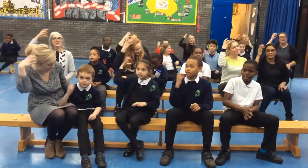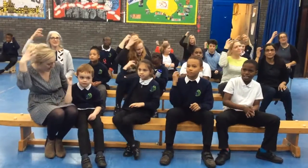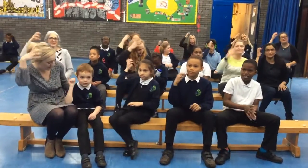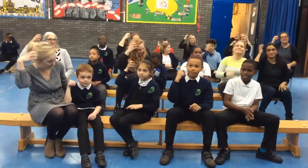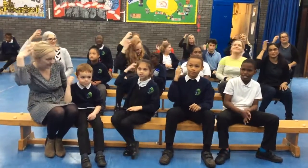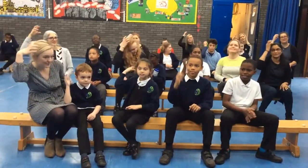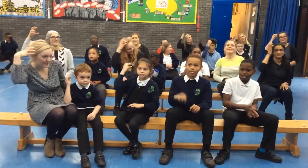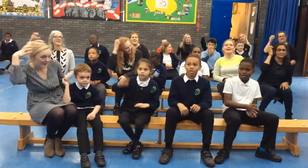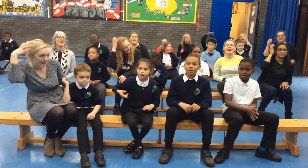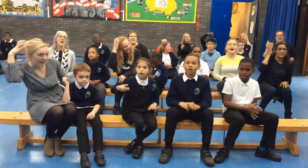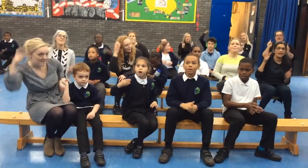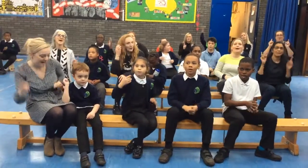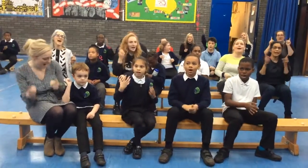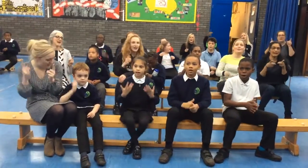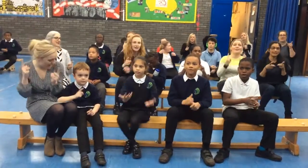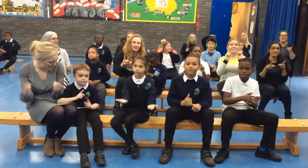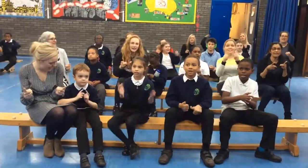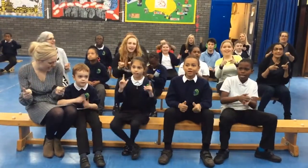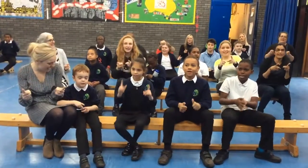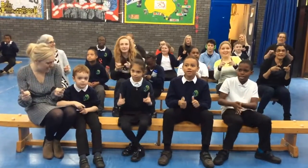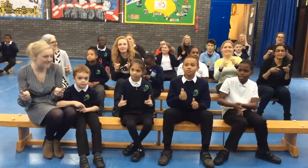about a thing